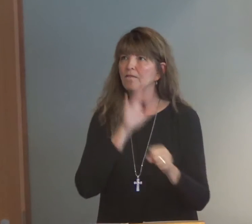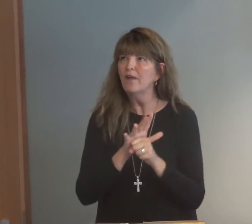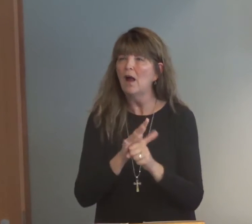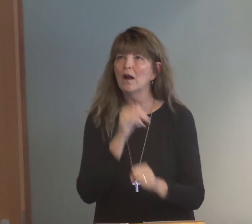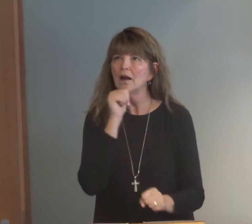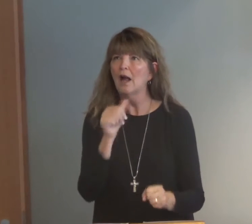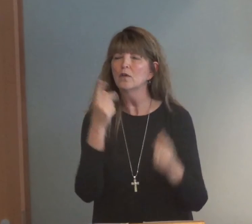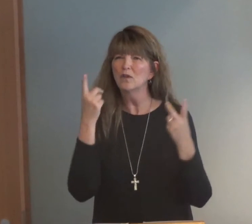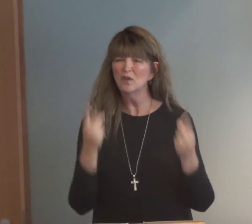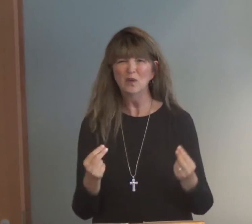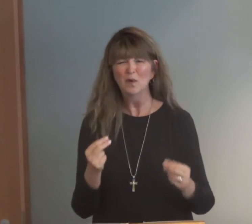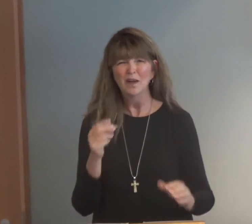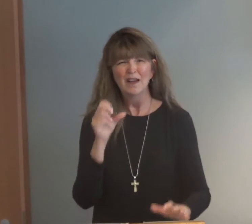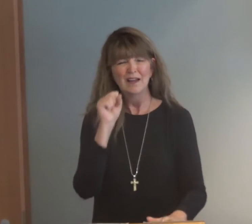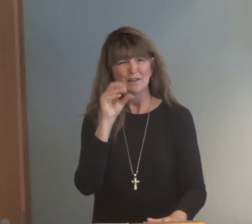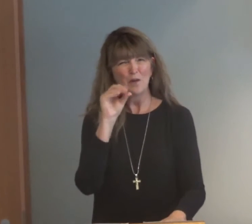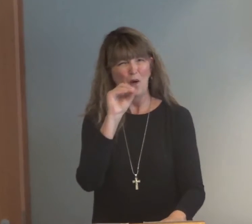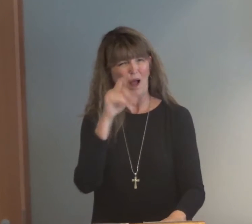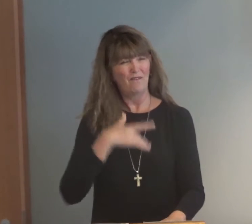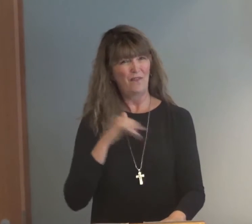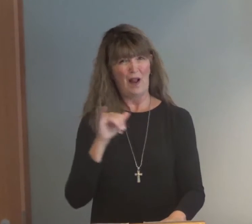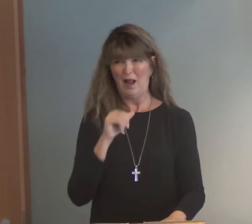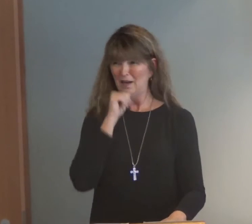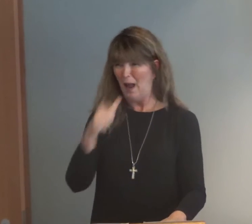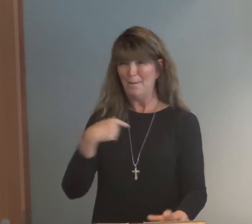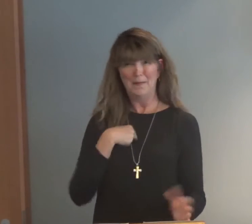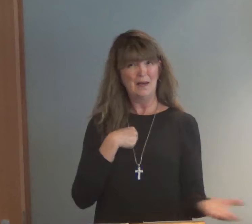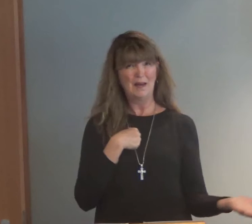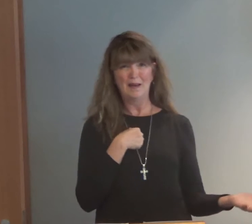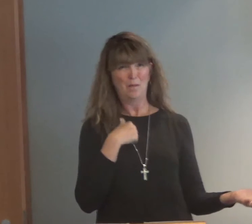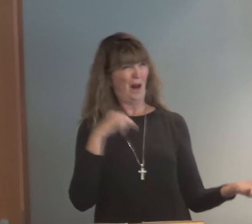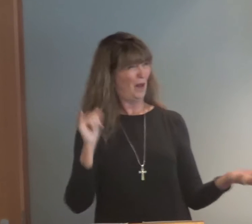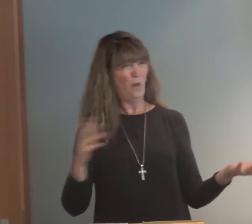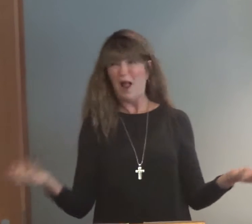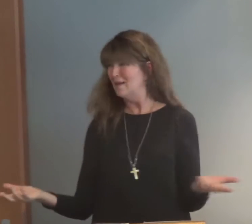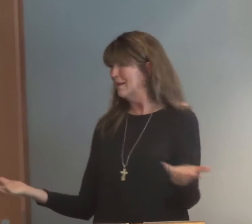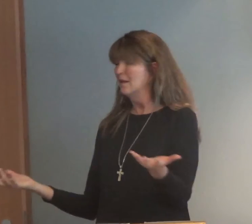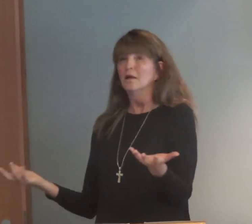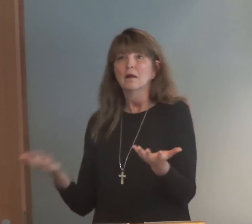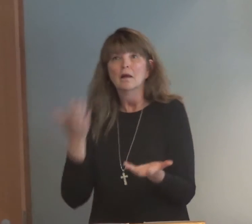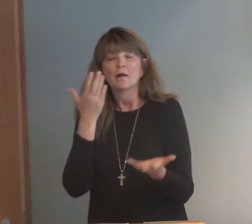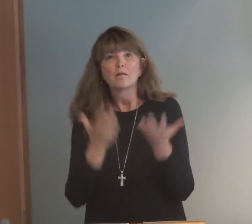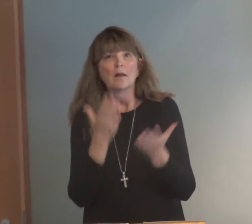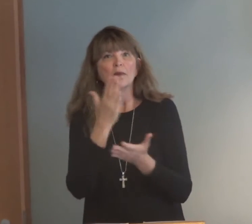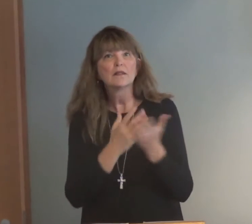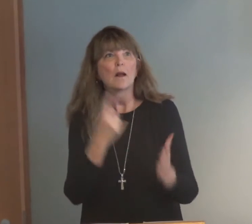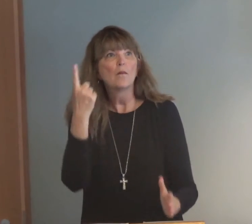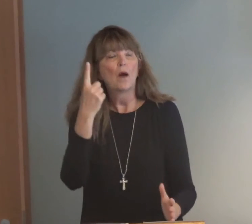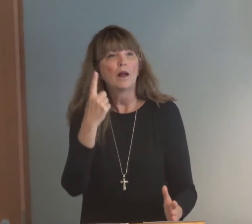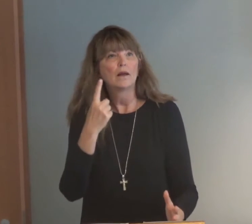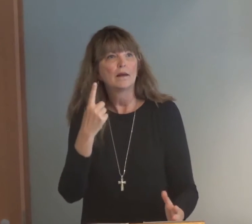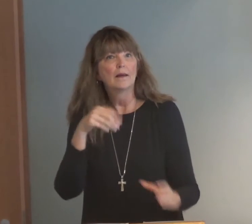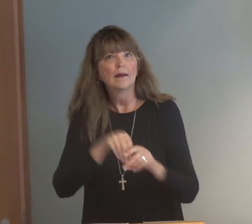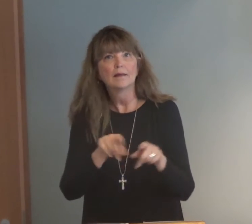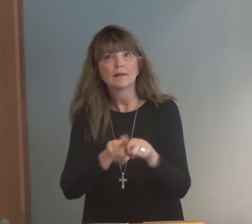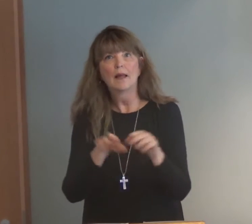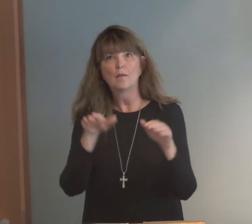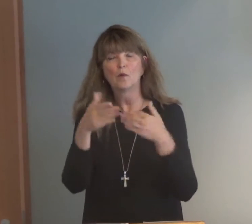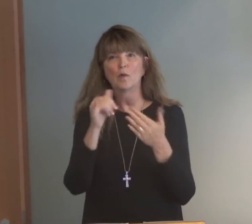go ahead and do the thing that I vowed I would no longer do. And it's like it's not what I want